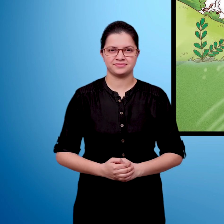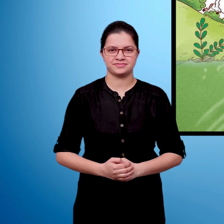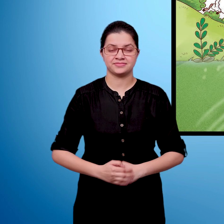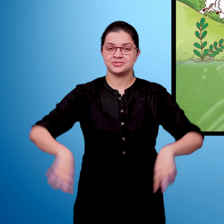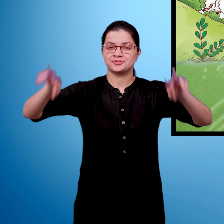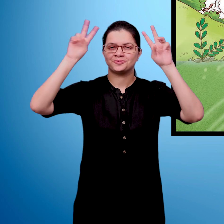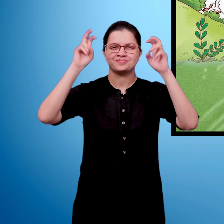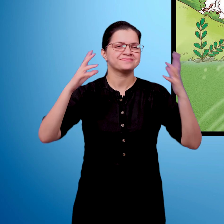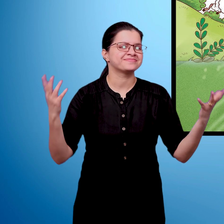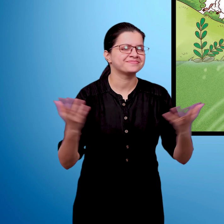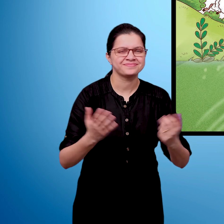wise grandmother.